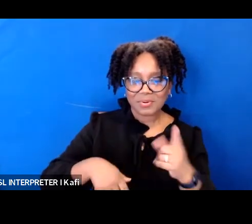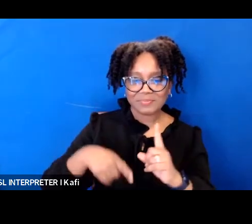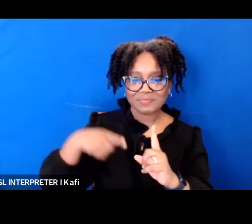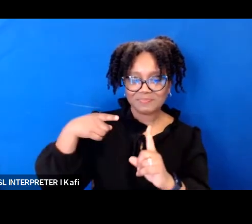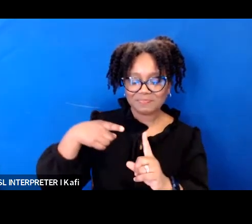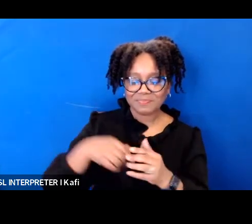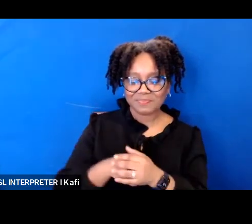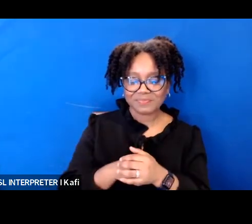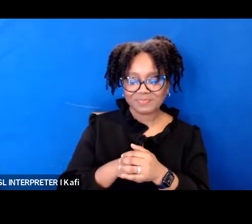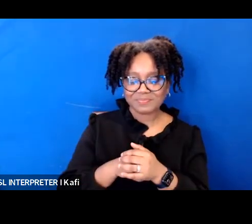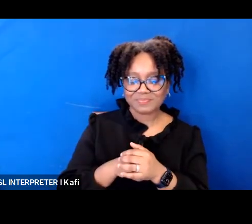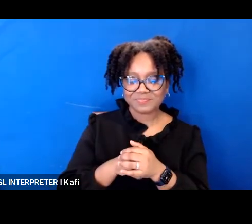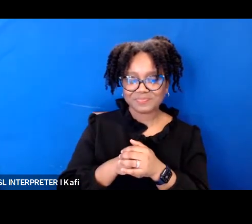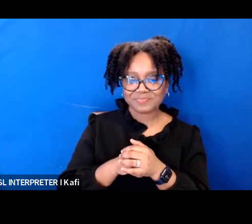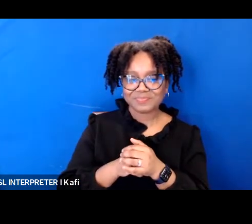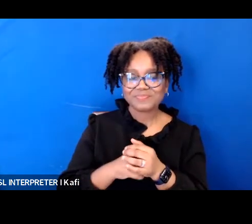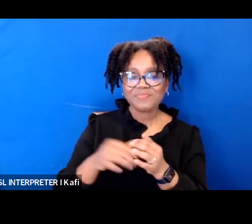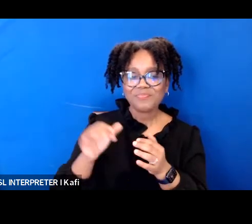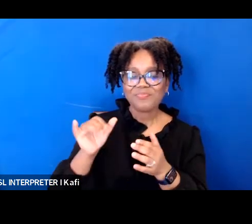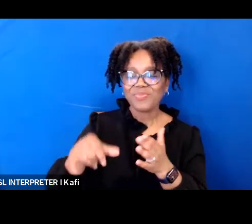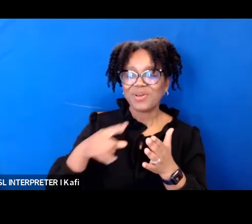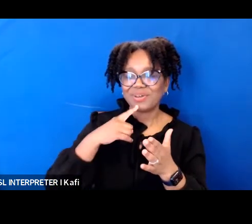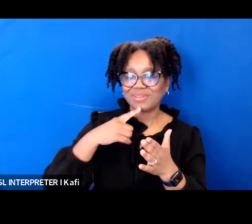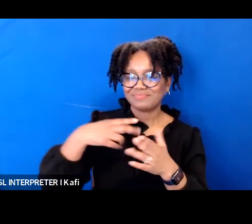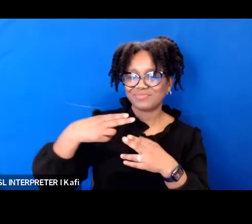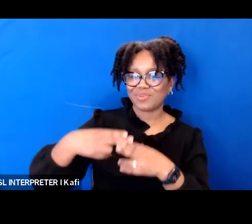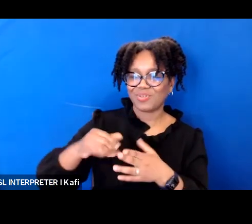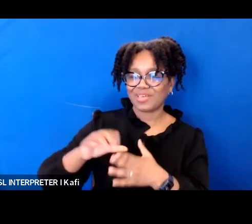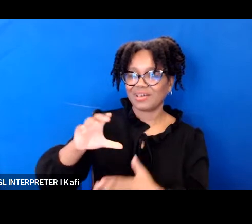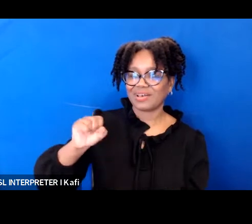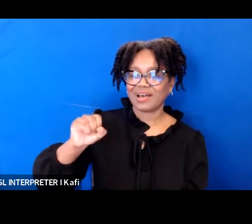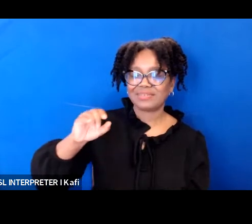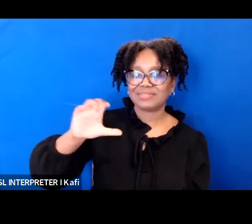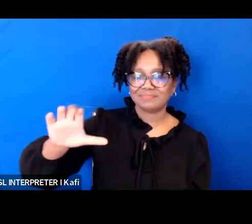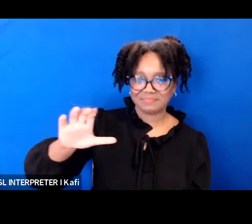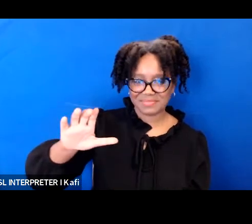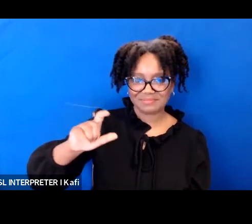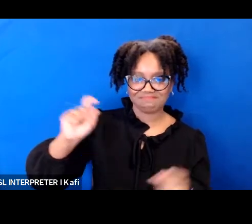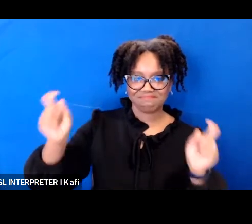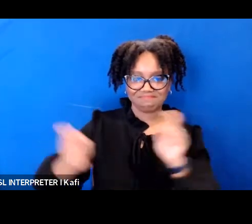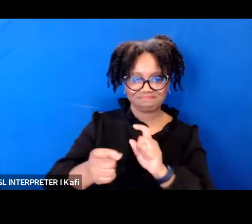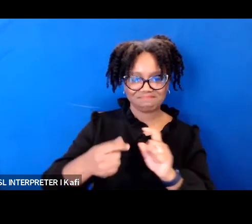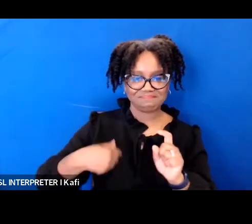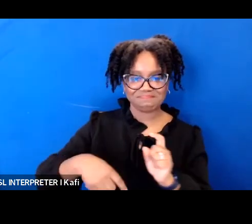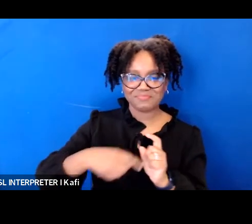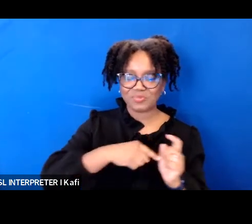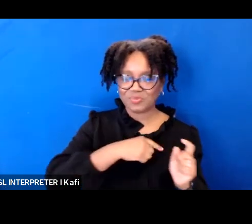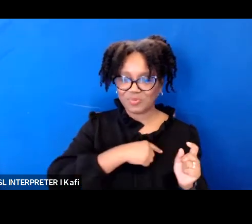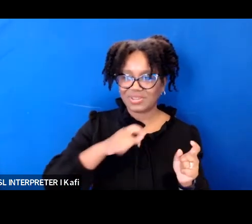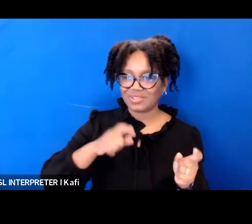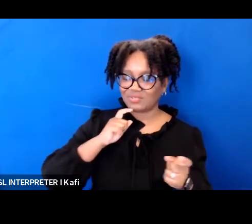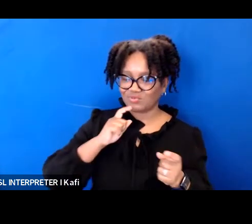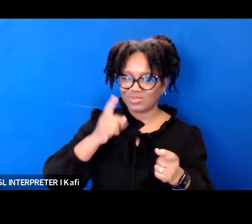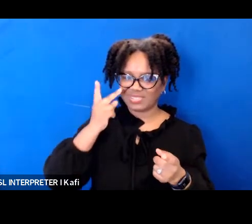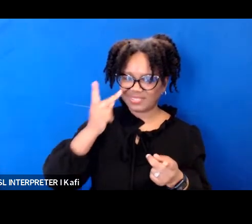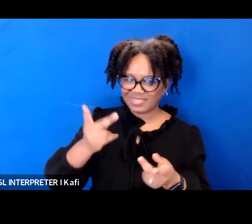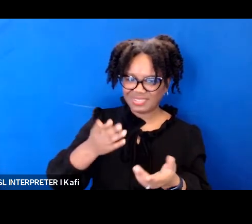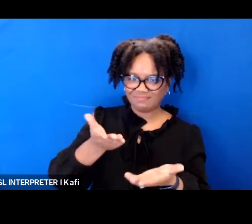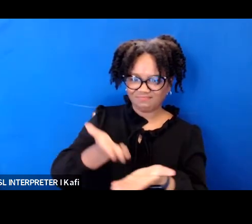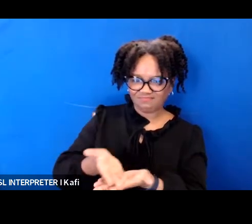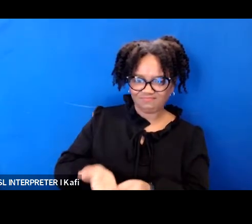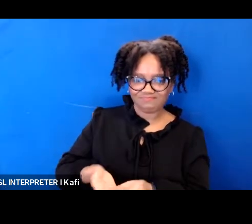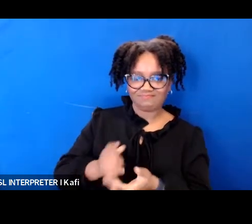tangible results that will change these systems that we live in every day so thank you for that and all of your other